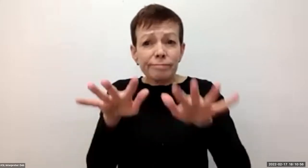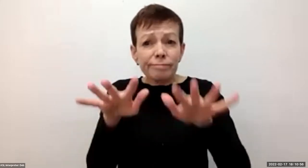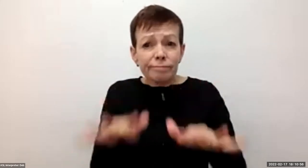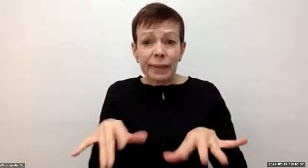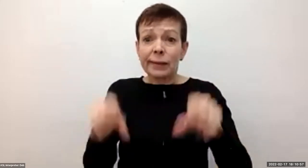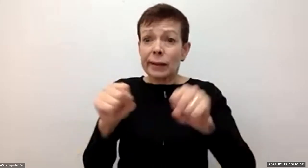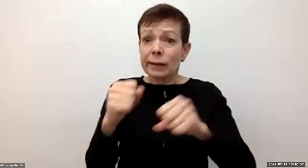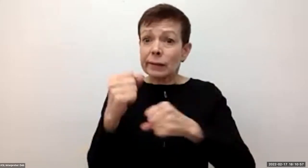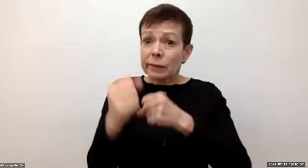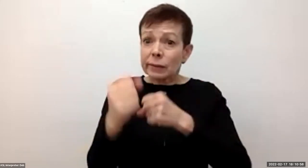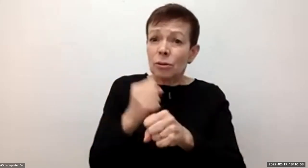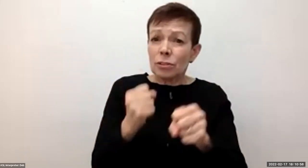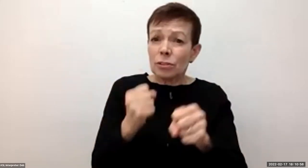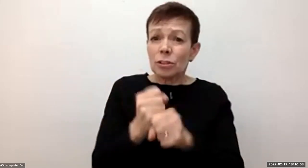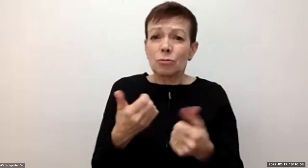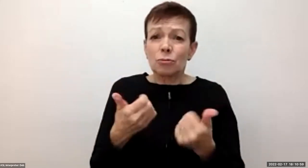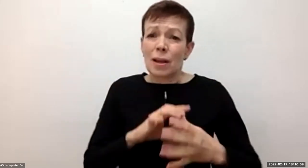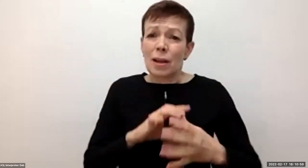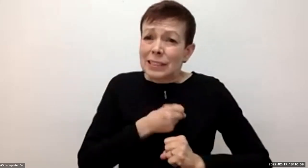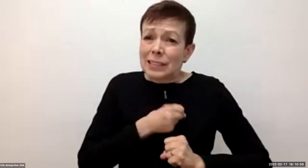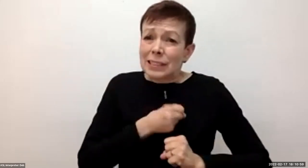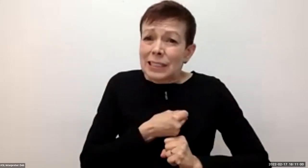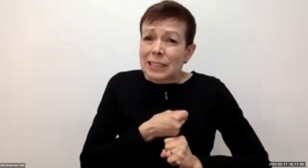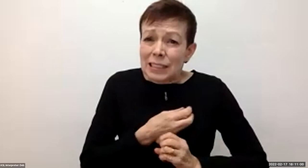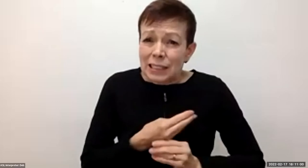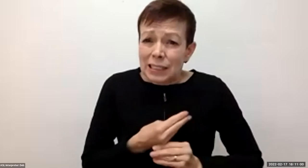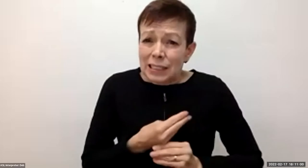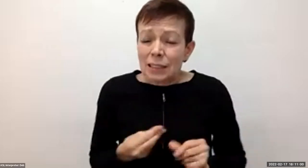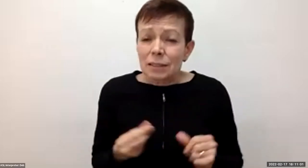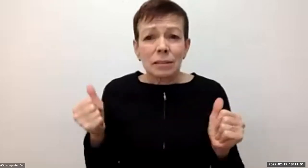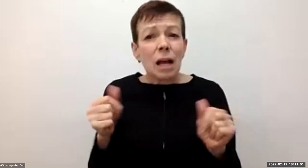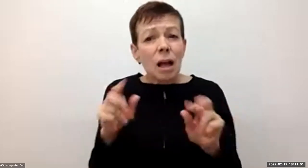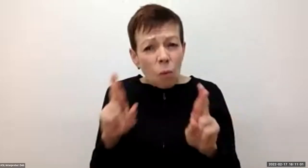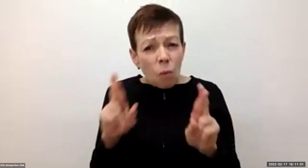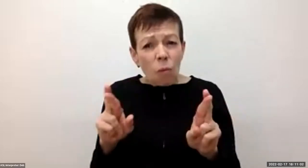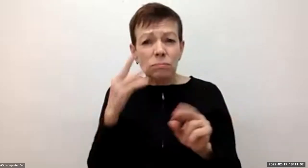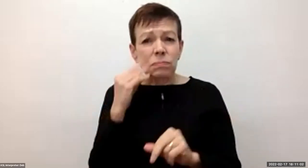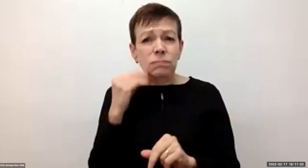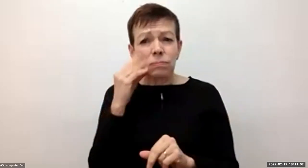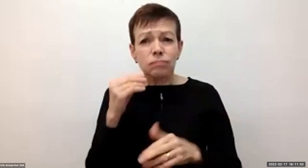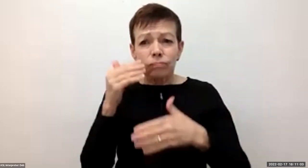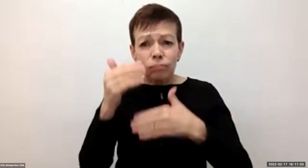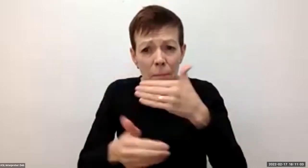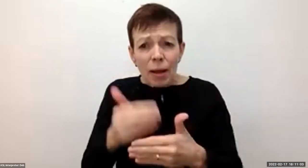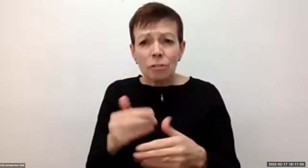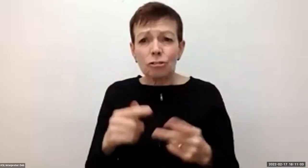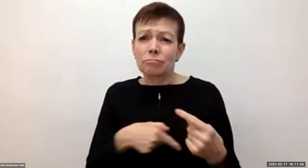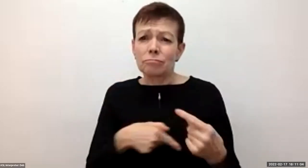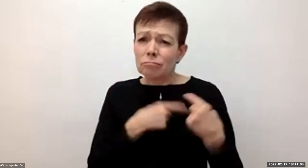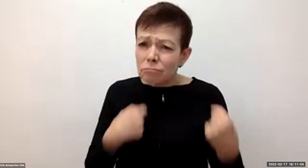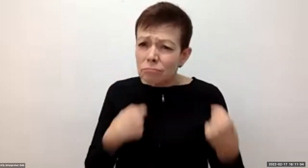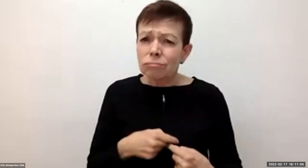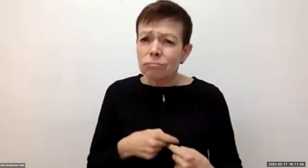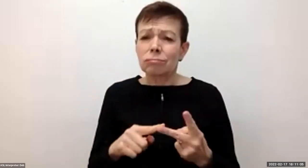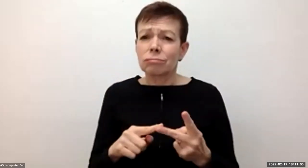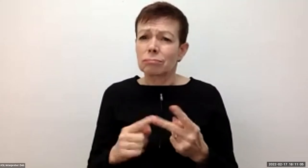I hope they can find more compassion and kindness here and that their good memories in Canada can start from the moment they arrive here, not